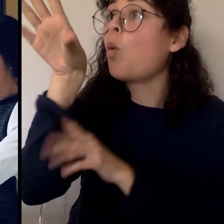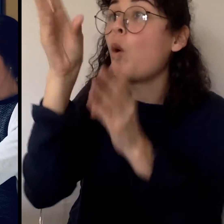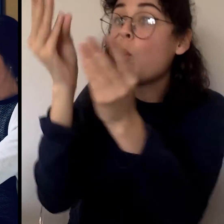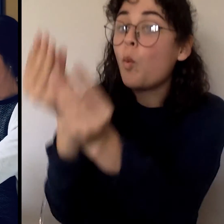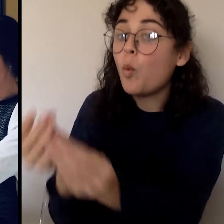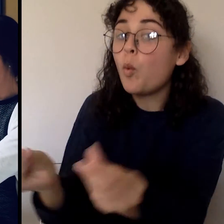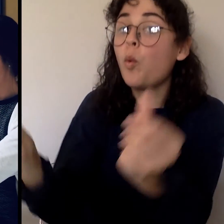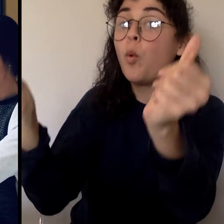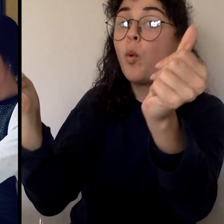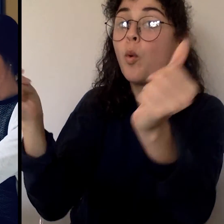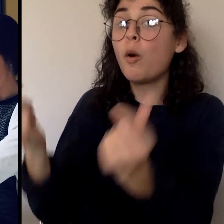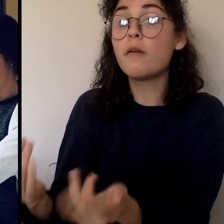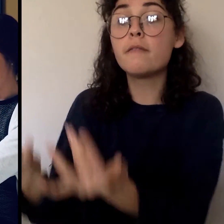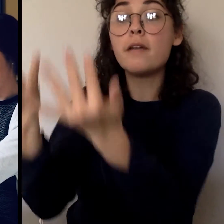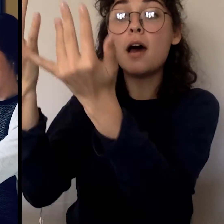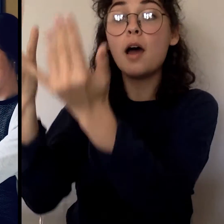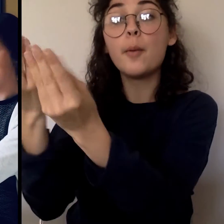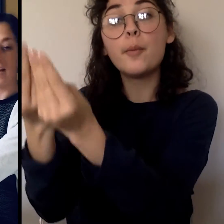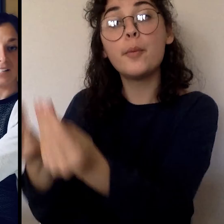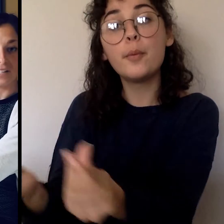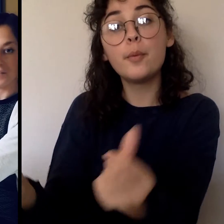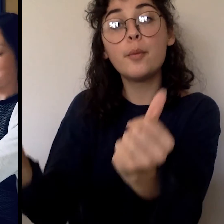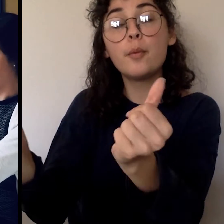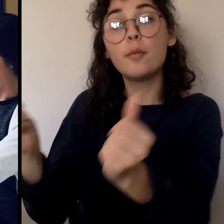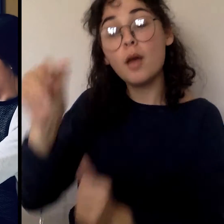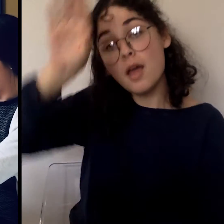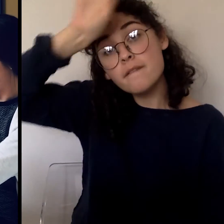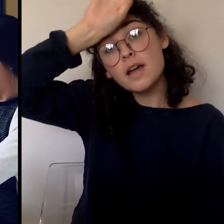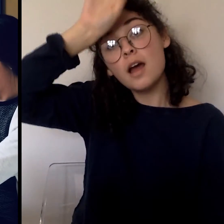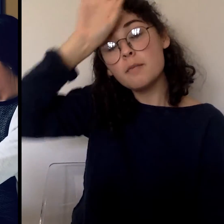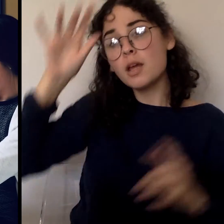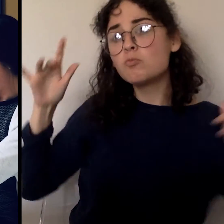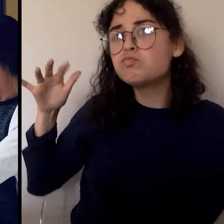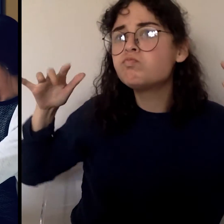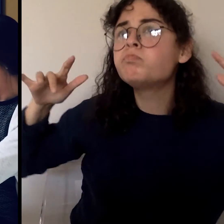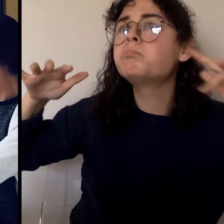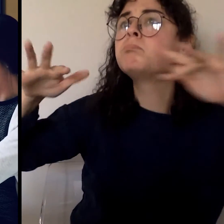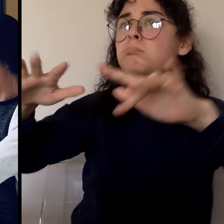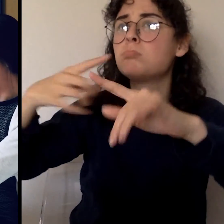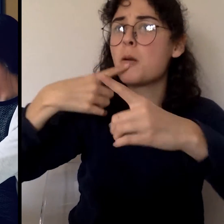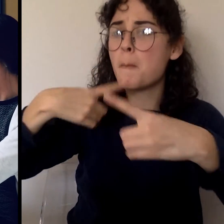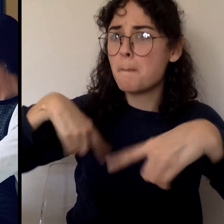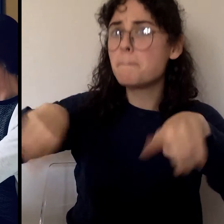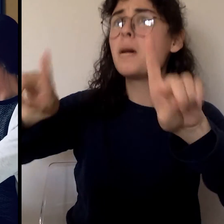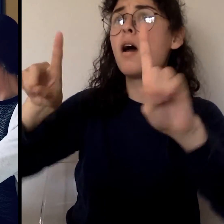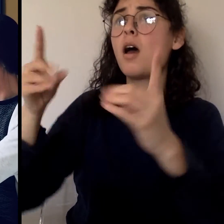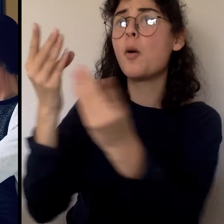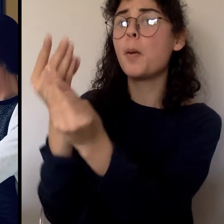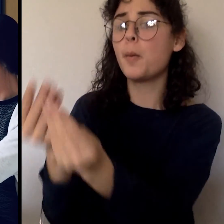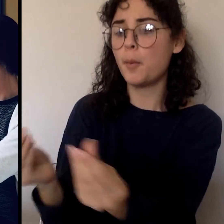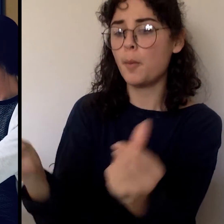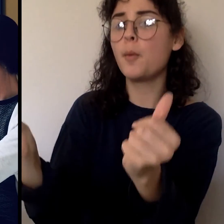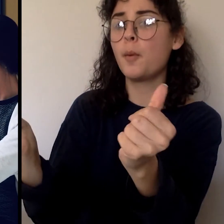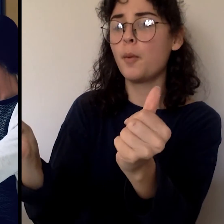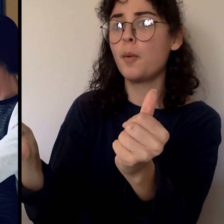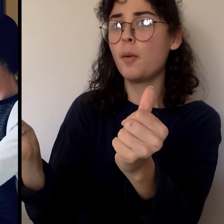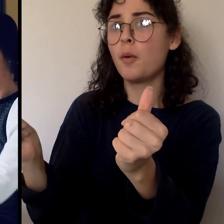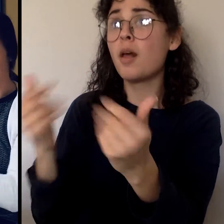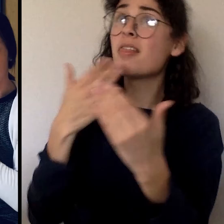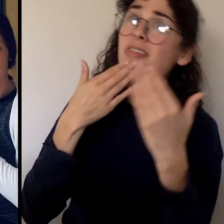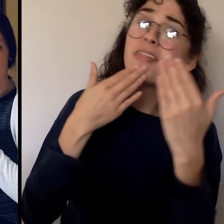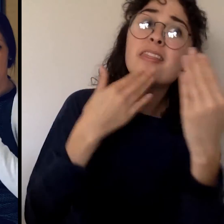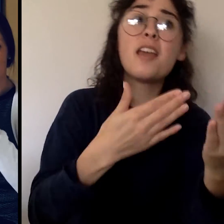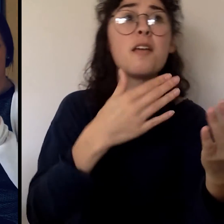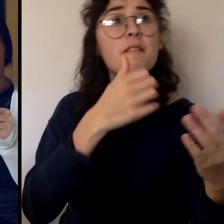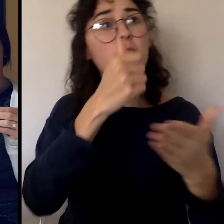The firemen finished the job and thanked us for our help. That afternoon, the mayor gave us each a medal